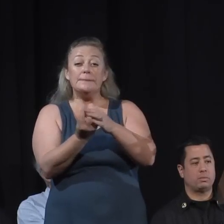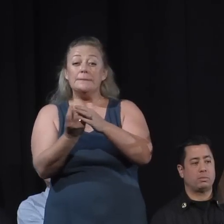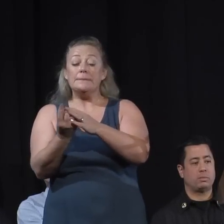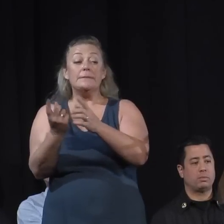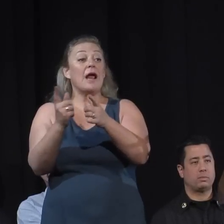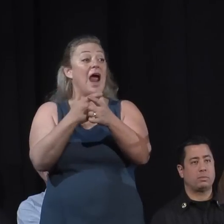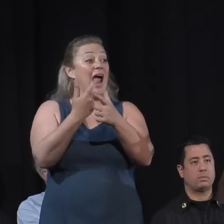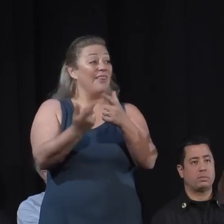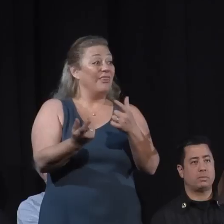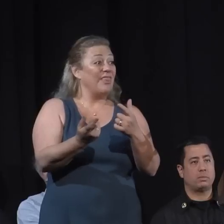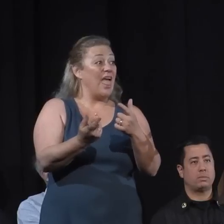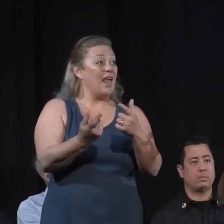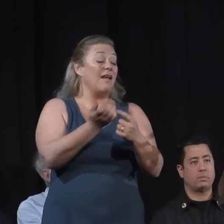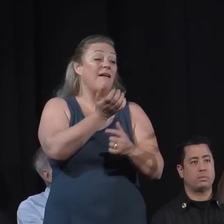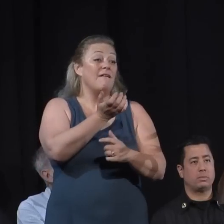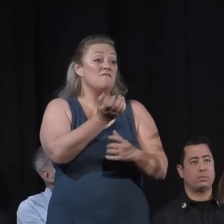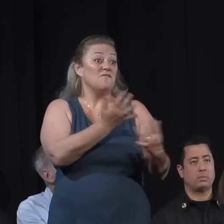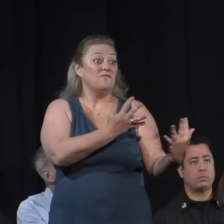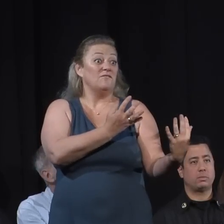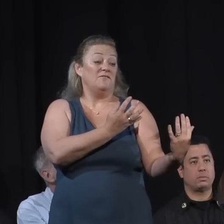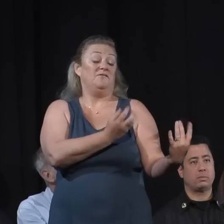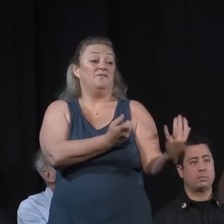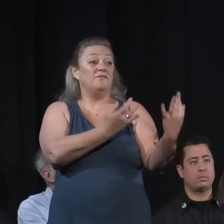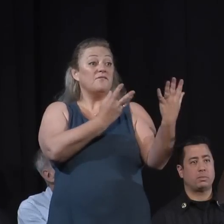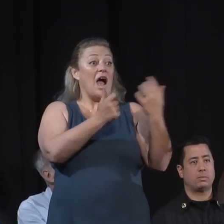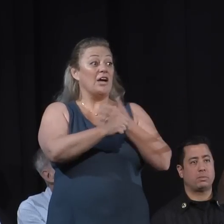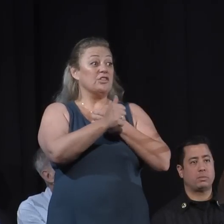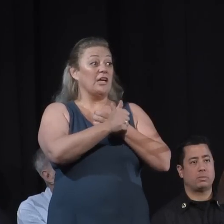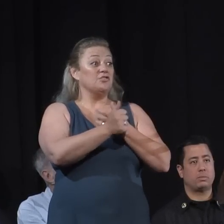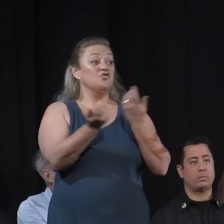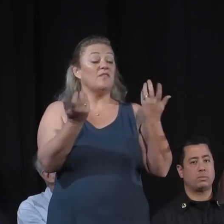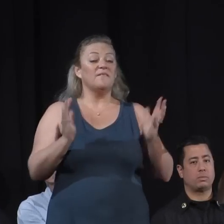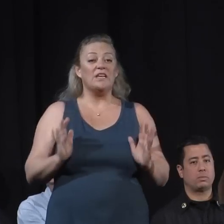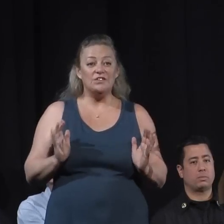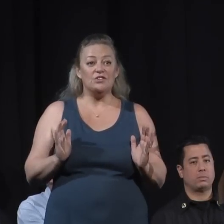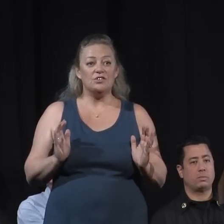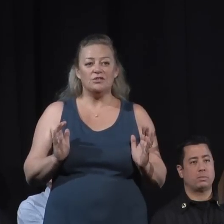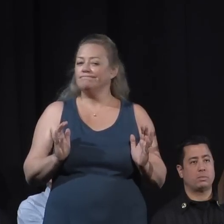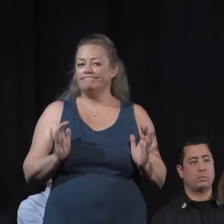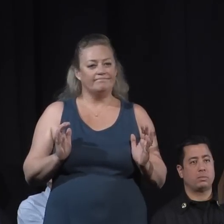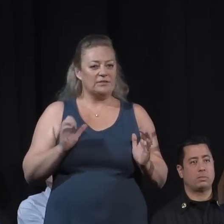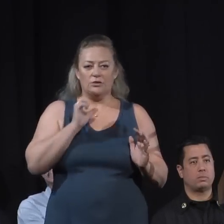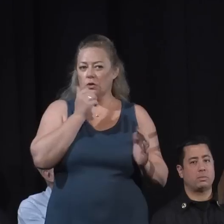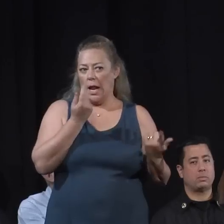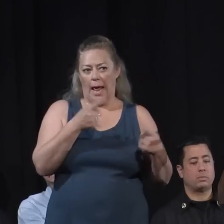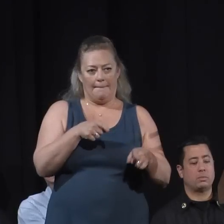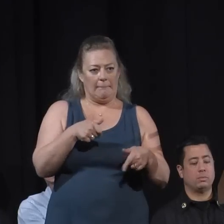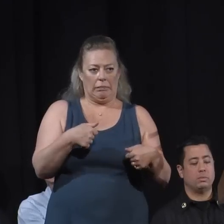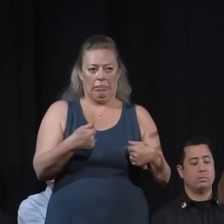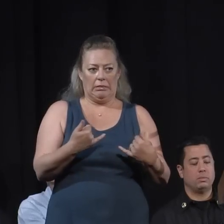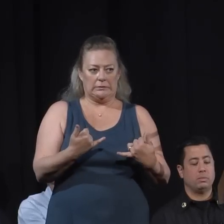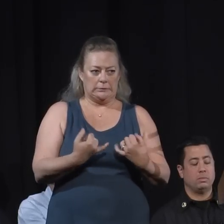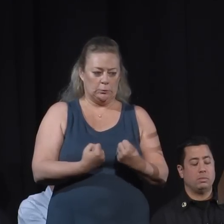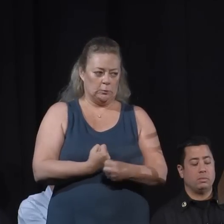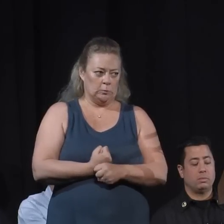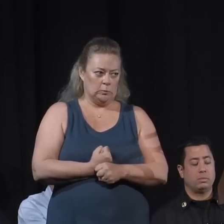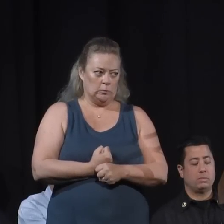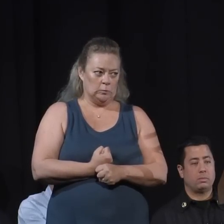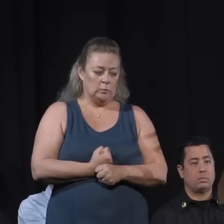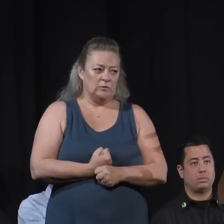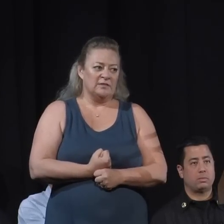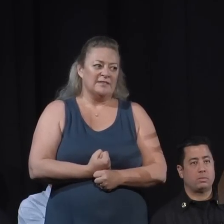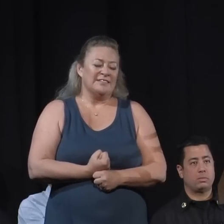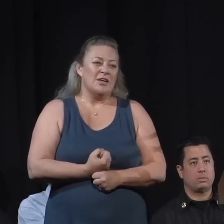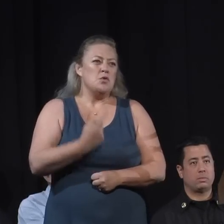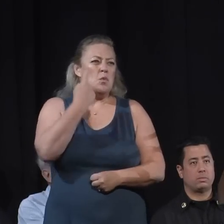over. Well, that did not happen this year, and it's unusual, but it's not unprecedented that that happens. If you can